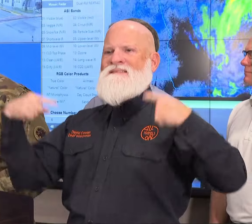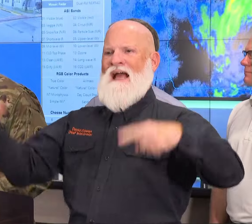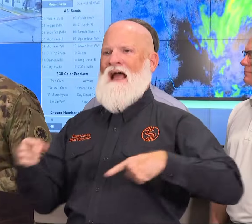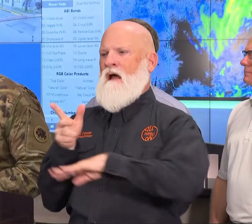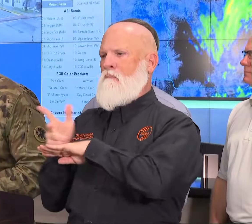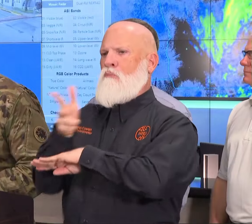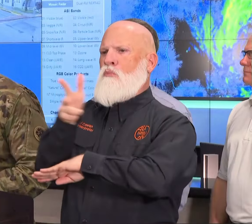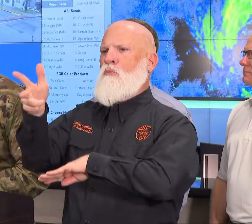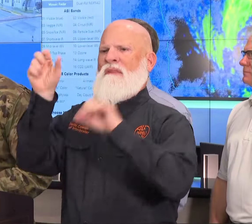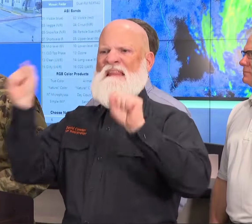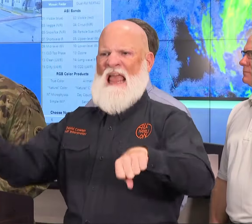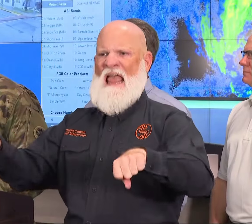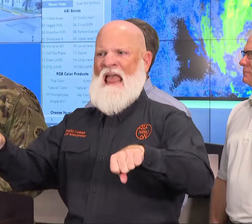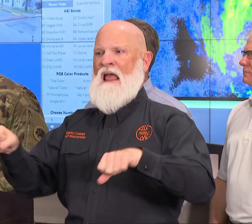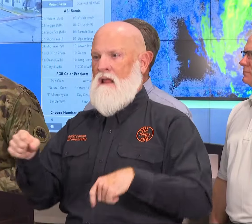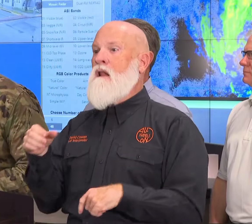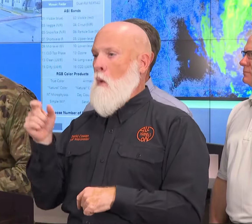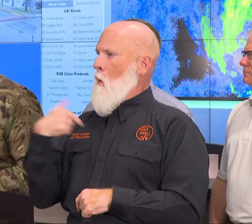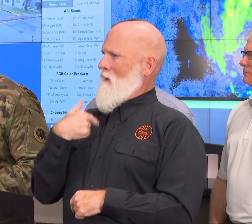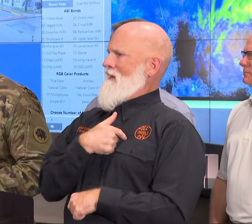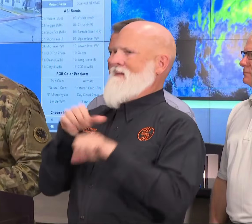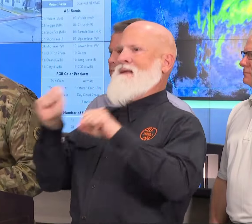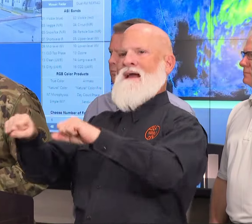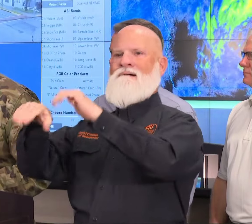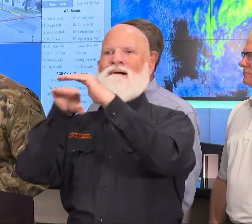provide whatever support is required.